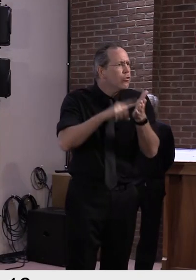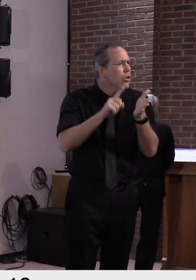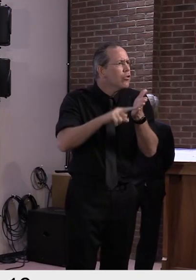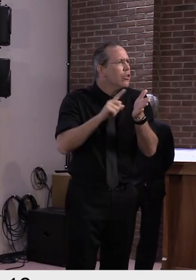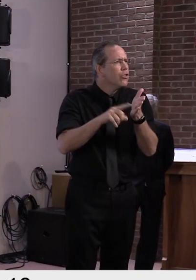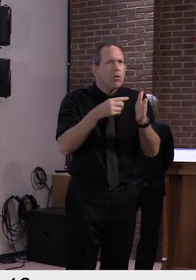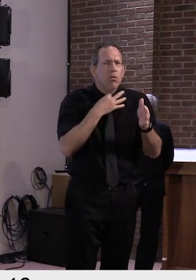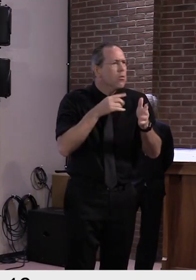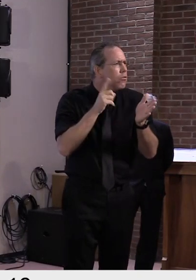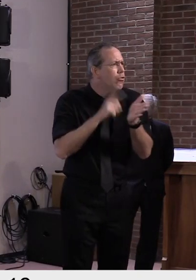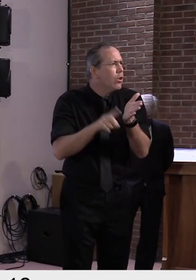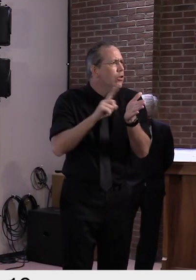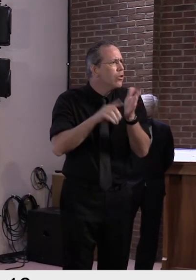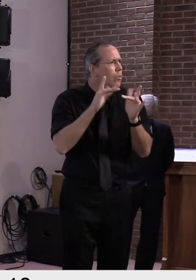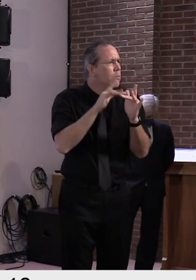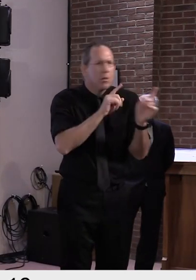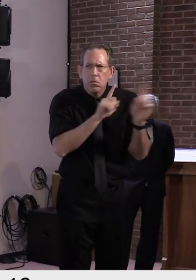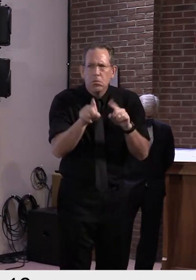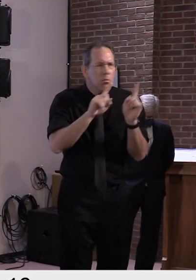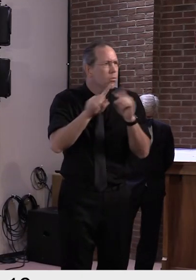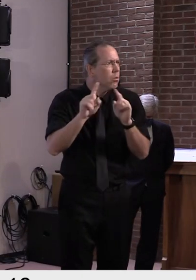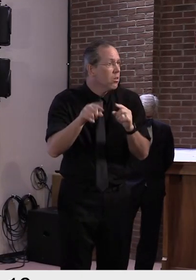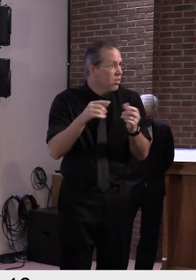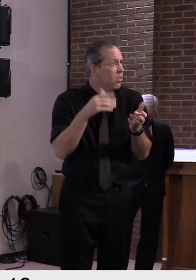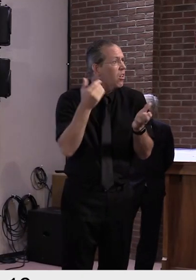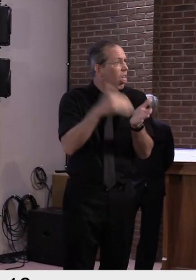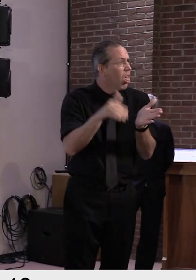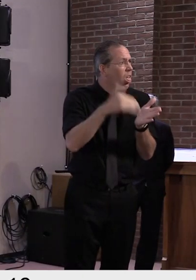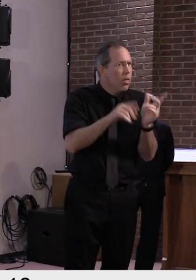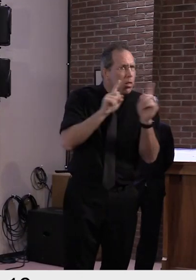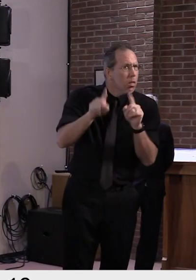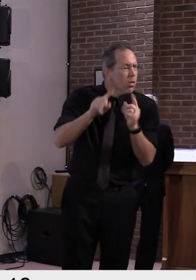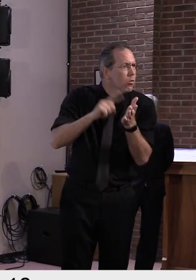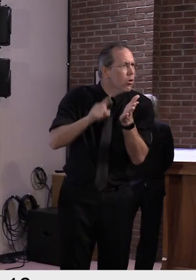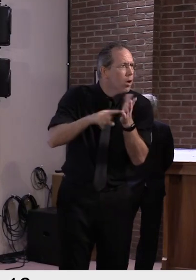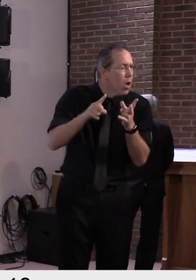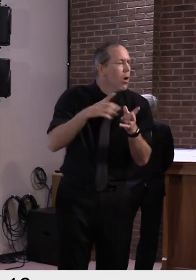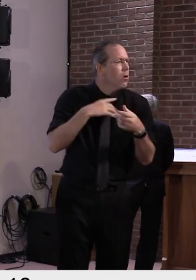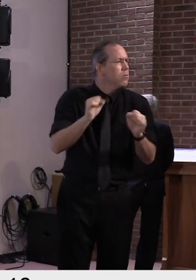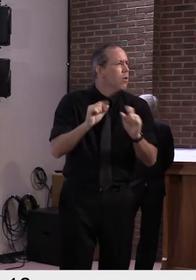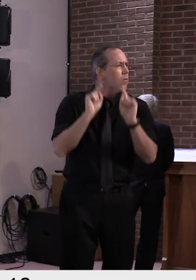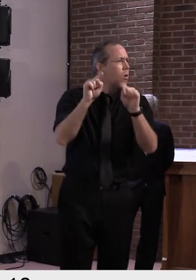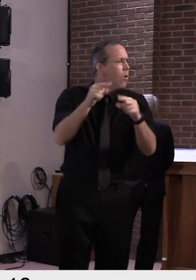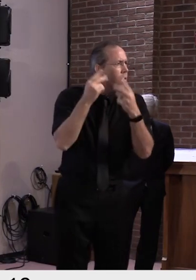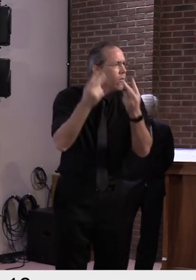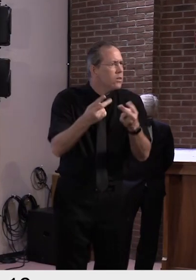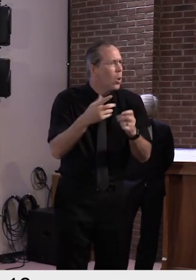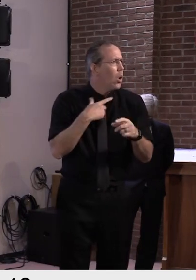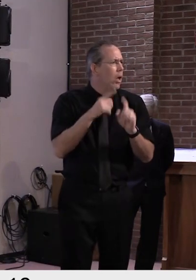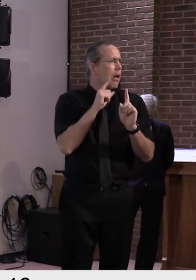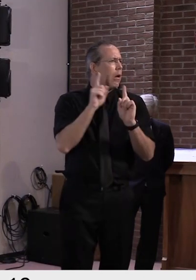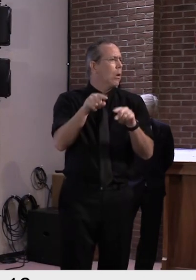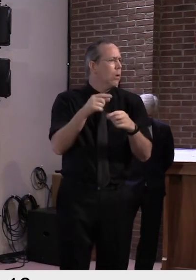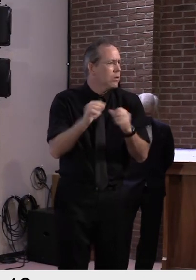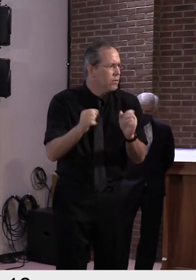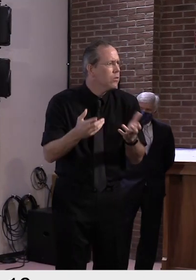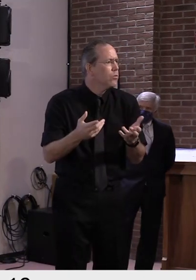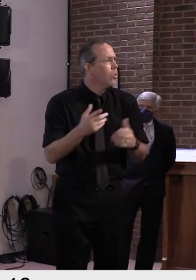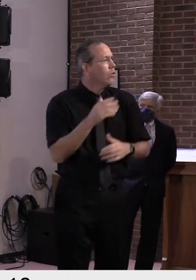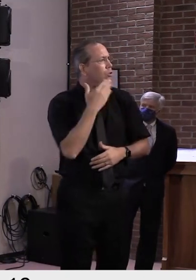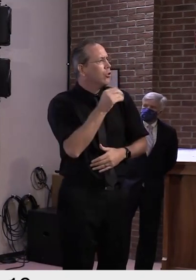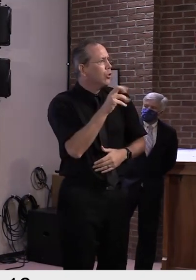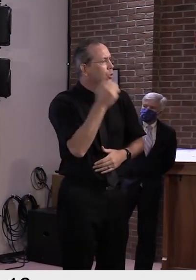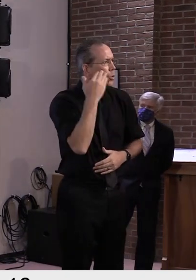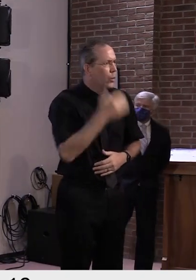and our requirements and that people are trying to comply with them, which is great news. So at this time, I'd like to turn it back over to the Governor.